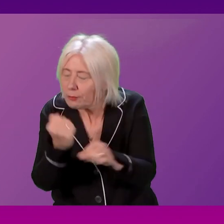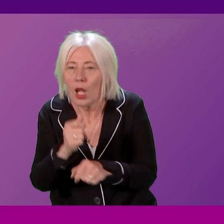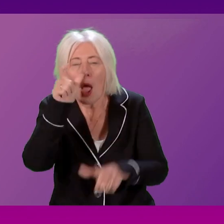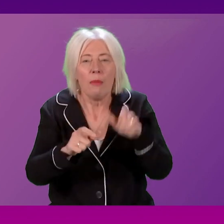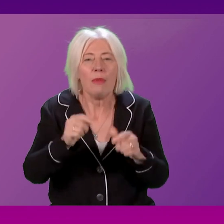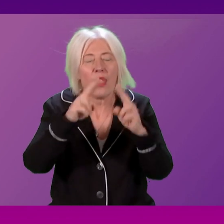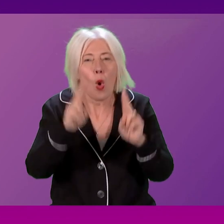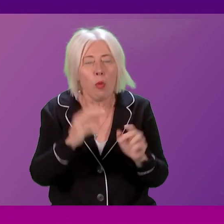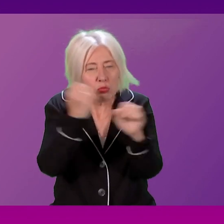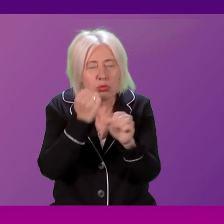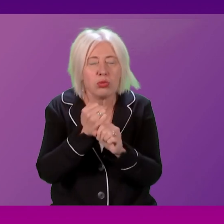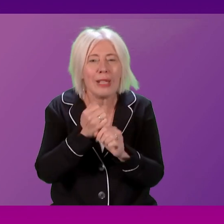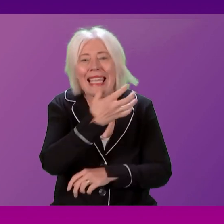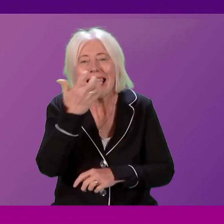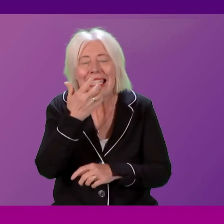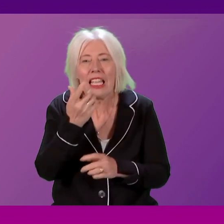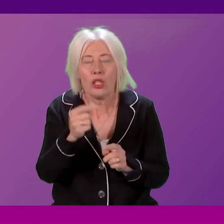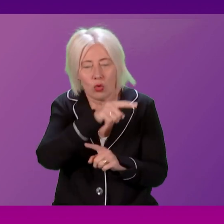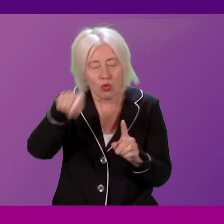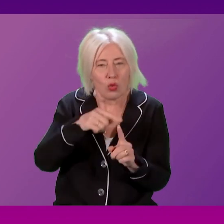poverty. First Minister.